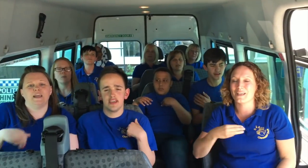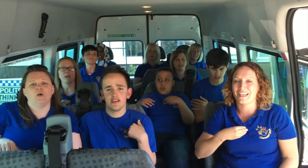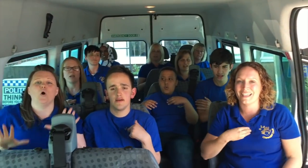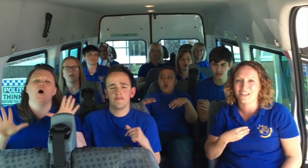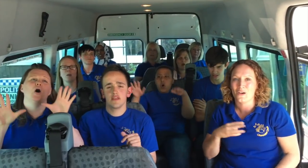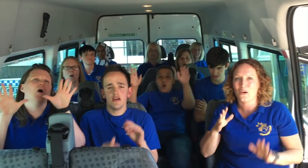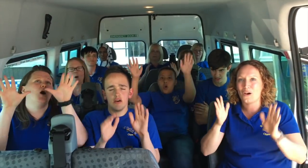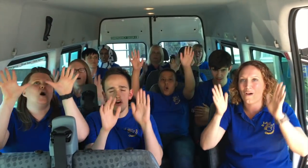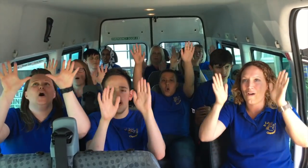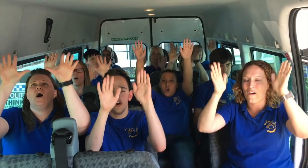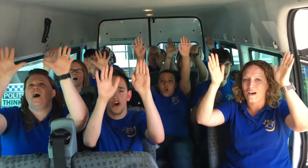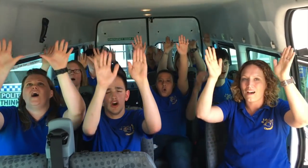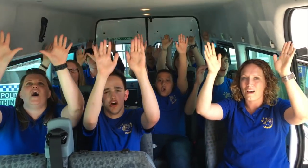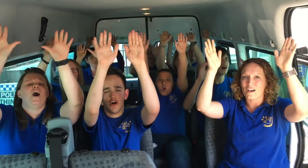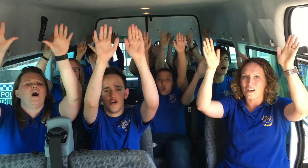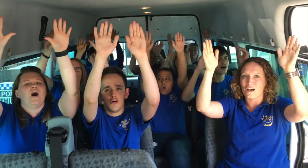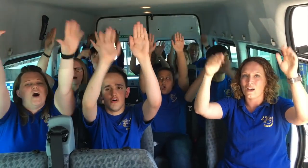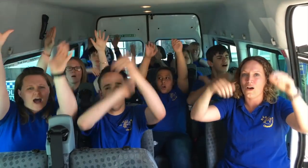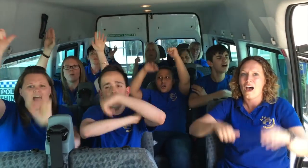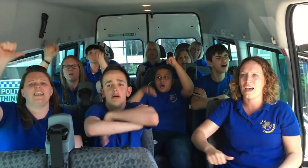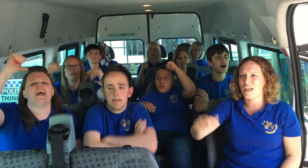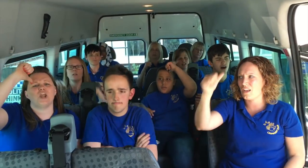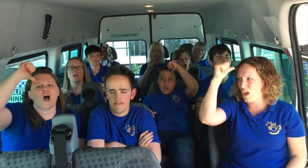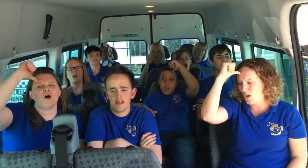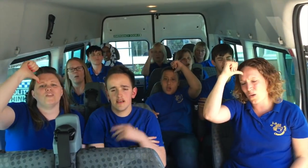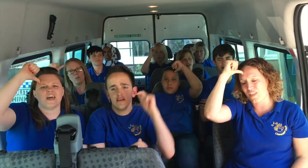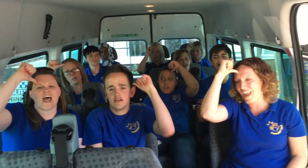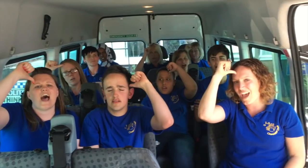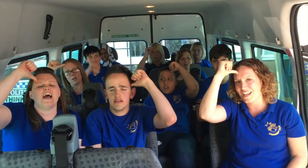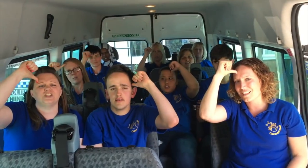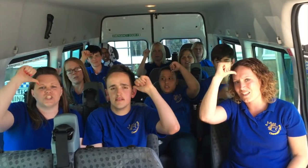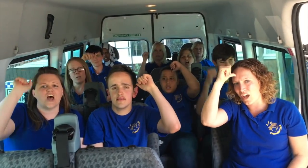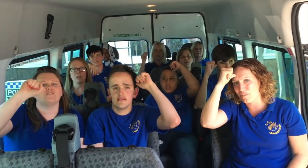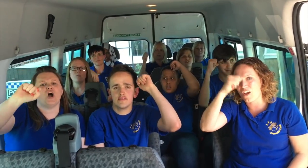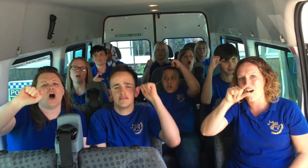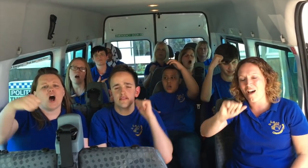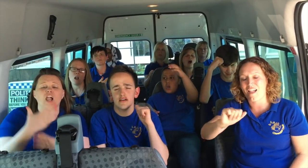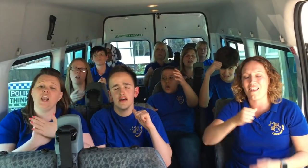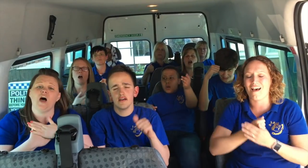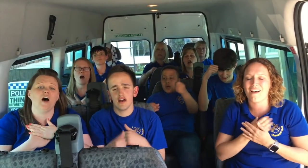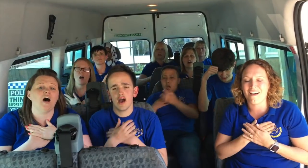me Oh, oh, oh, oh And I know that I could have your love